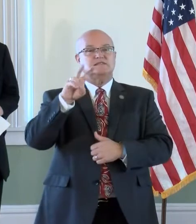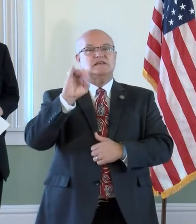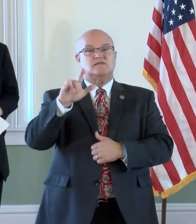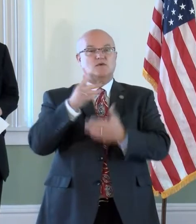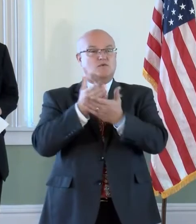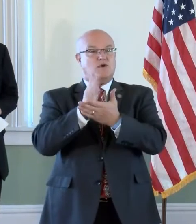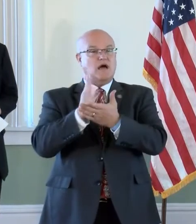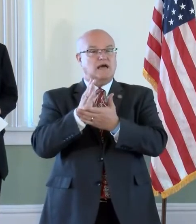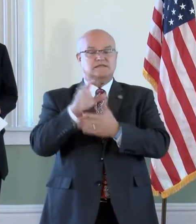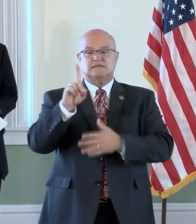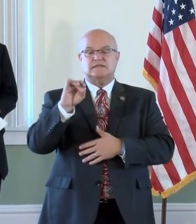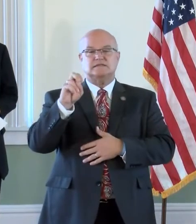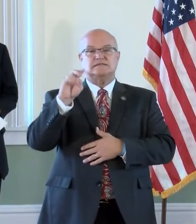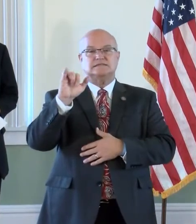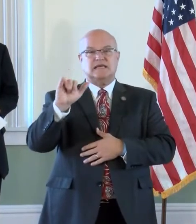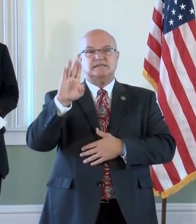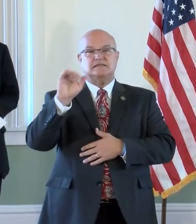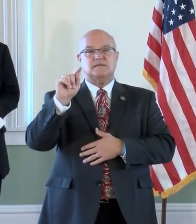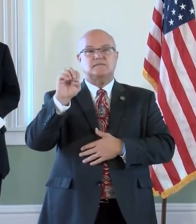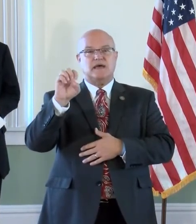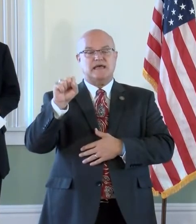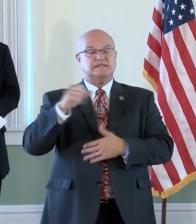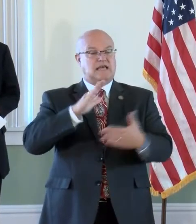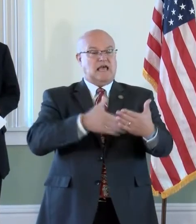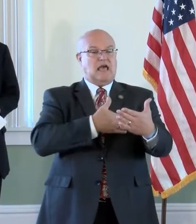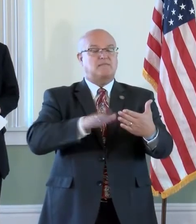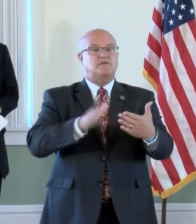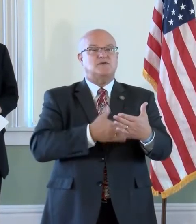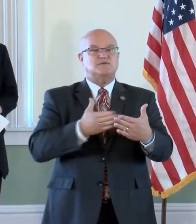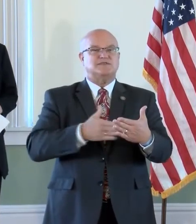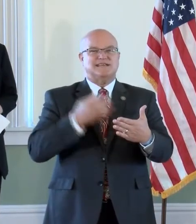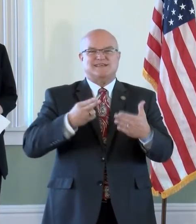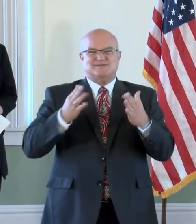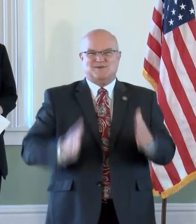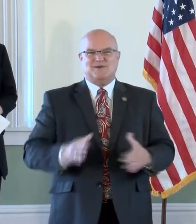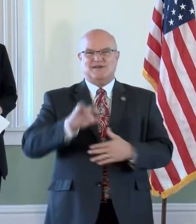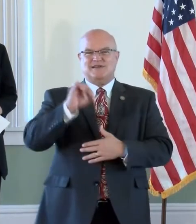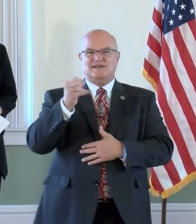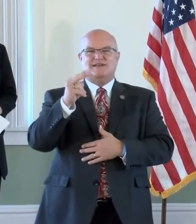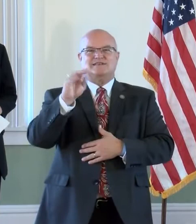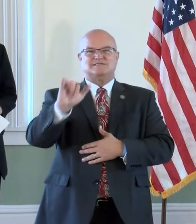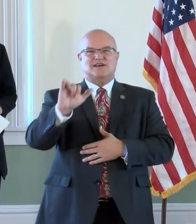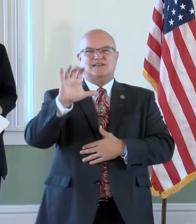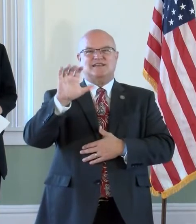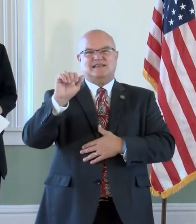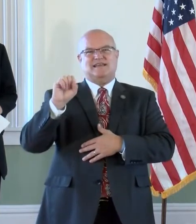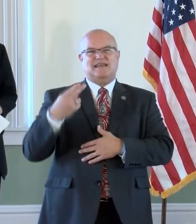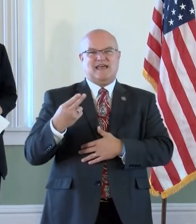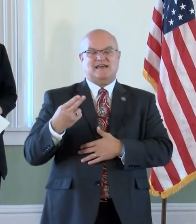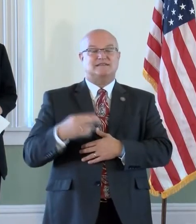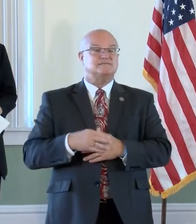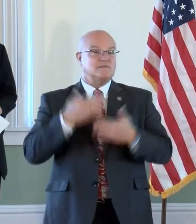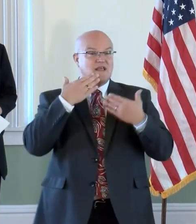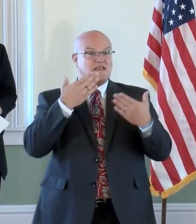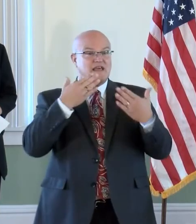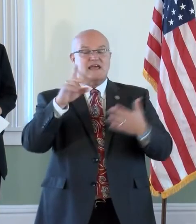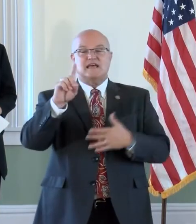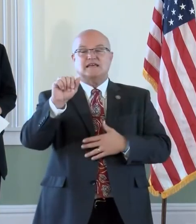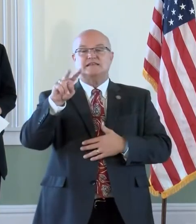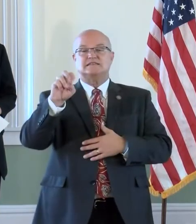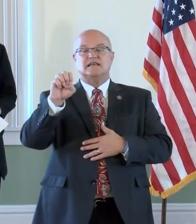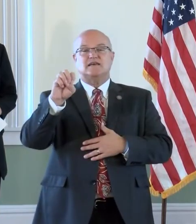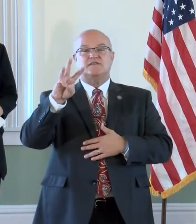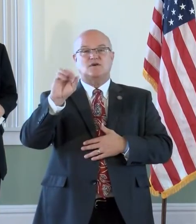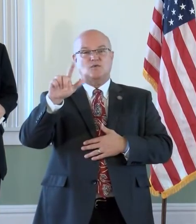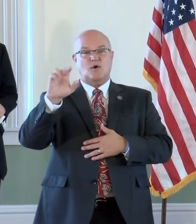icon Daisy Bates and music legend Johnny Cash. And I've always said thanks to Dave Wallace and